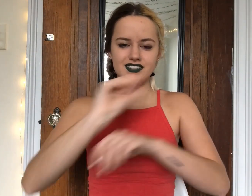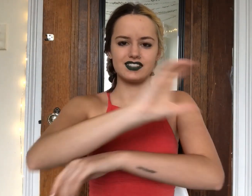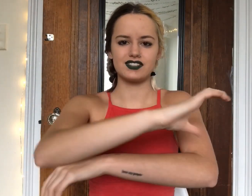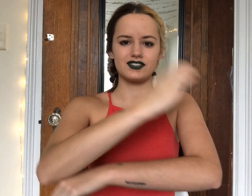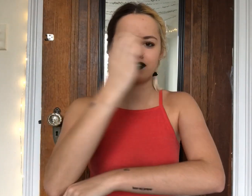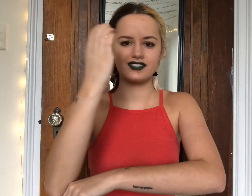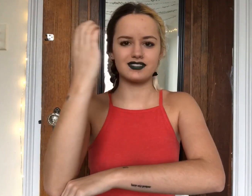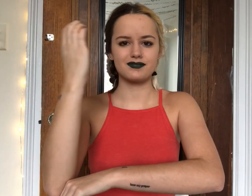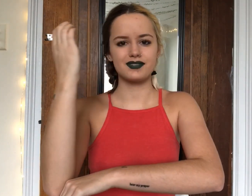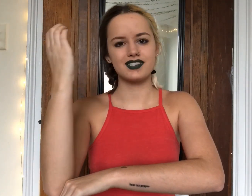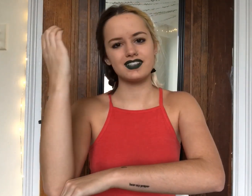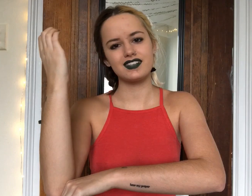Christmas